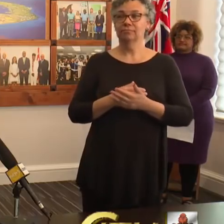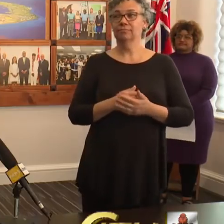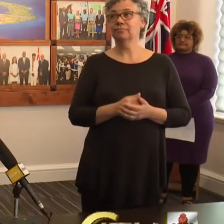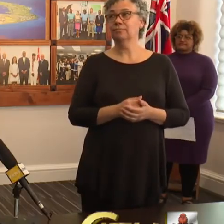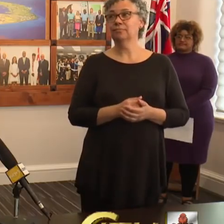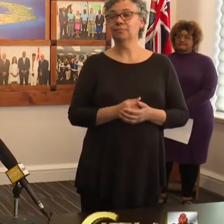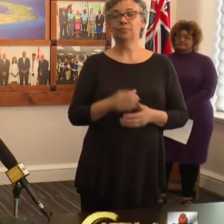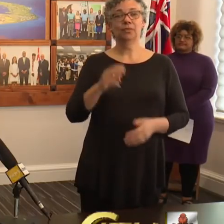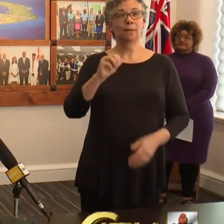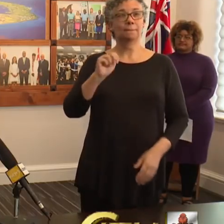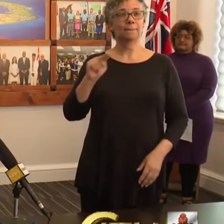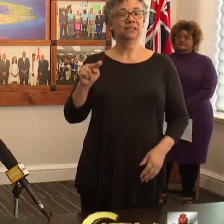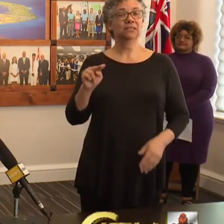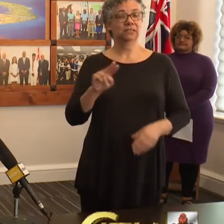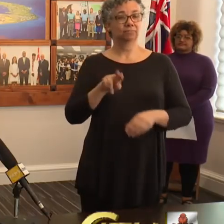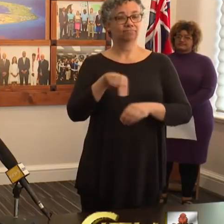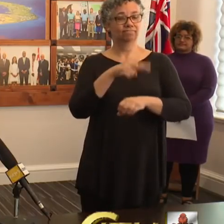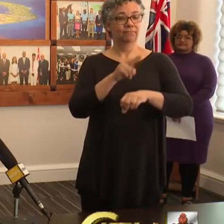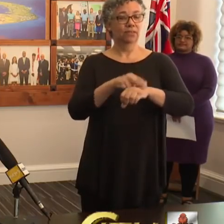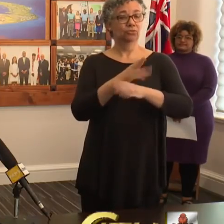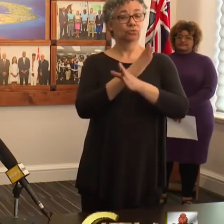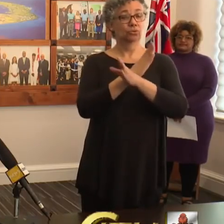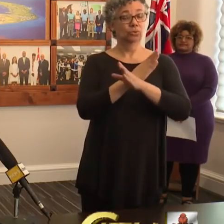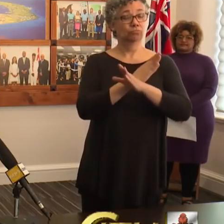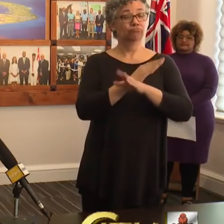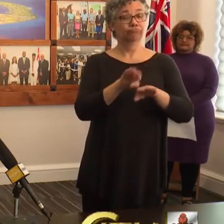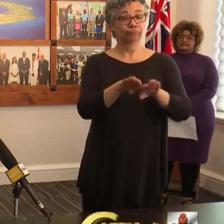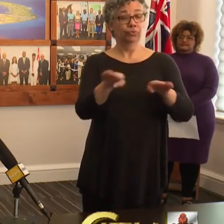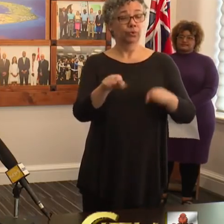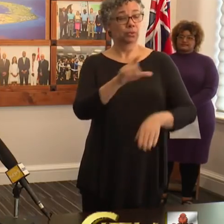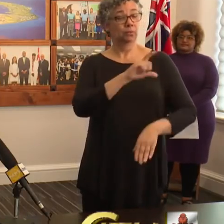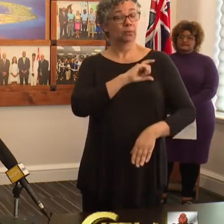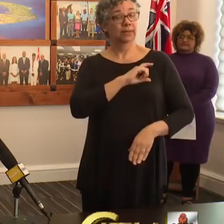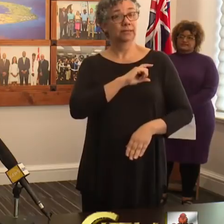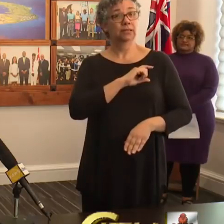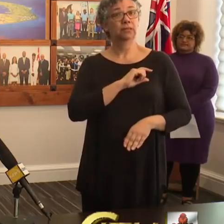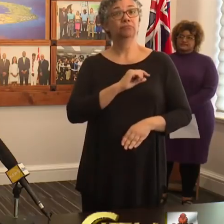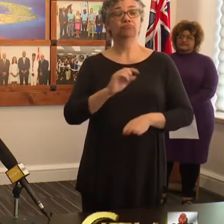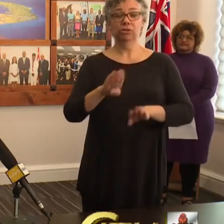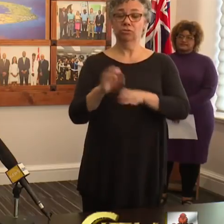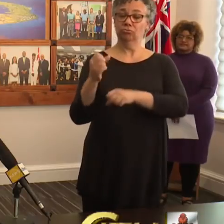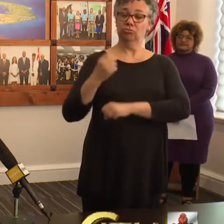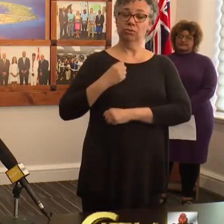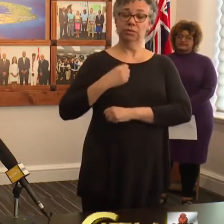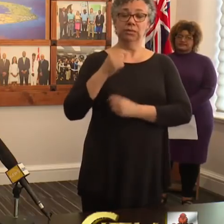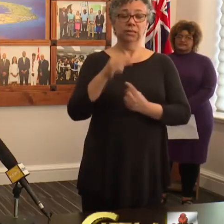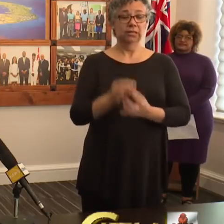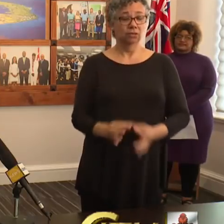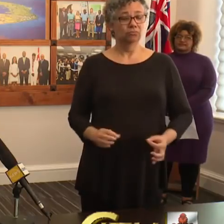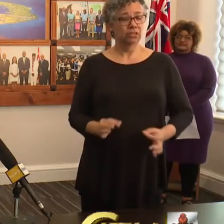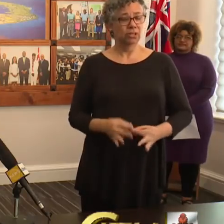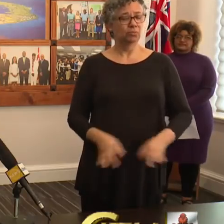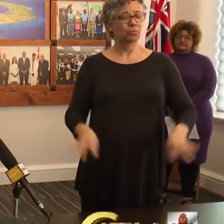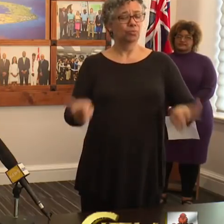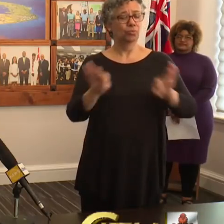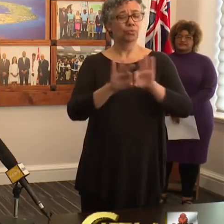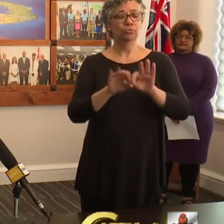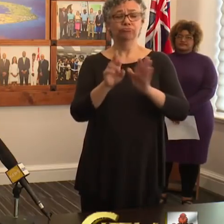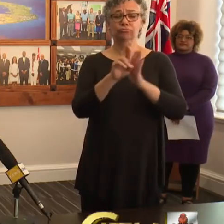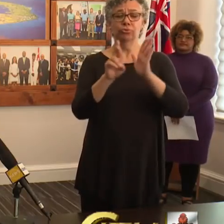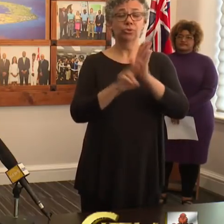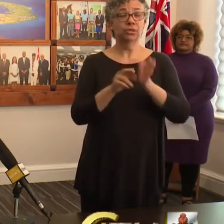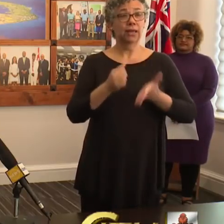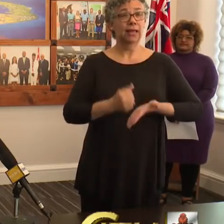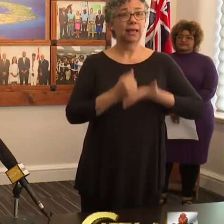The Ministry of National Security, our Bermuda Police Service, and the Royal Bermuda Regiment have played a critical role in helping our community to preserve law